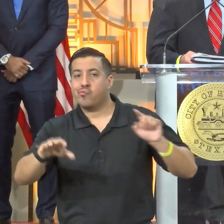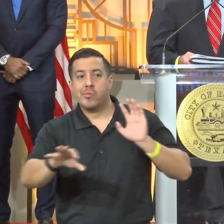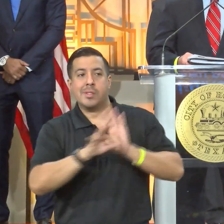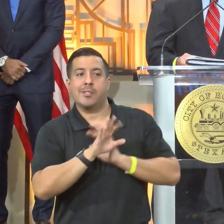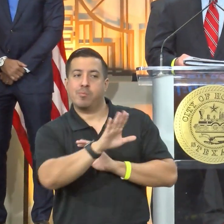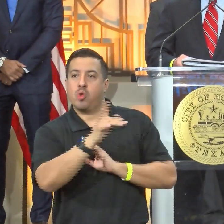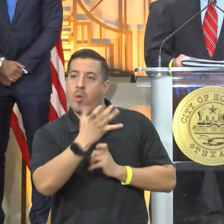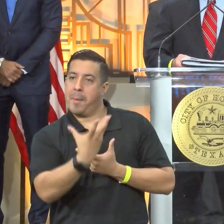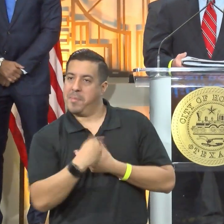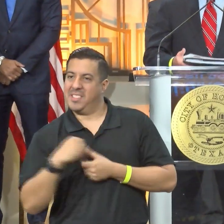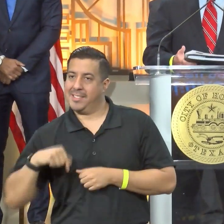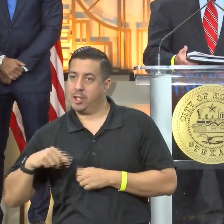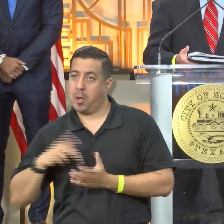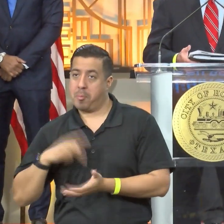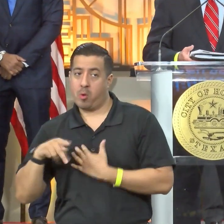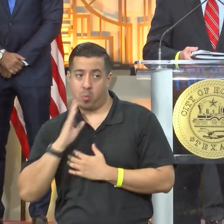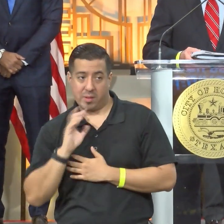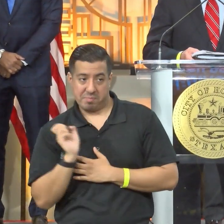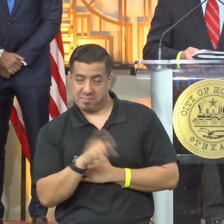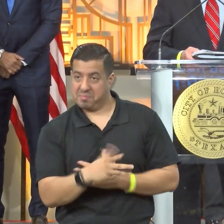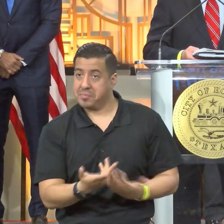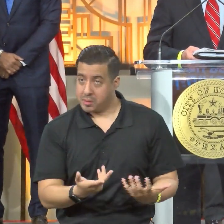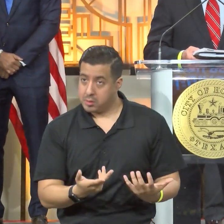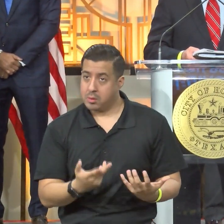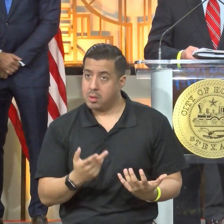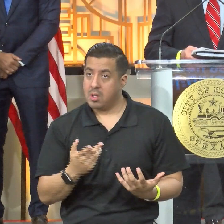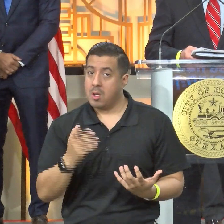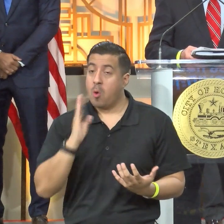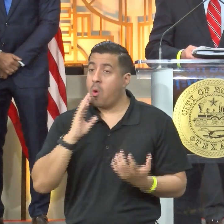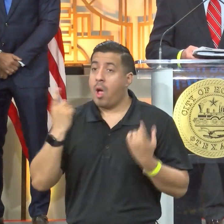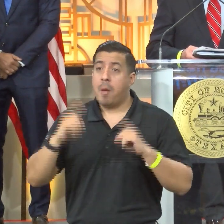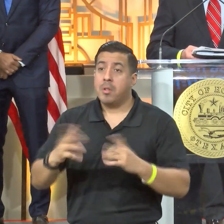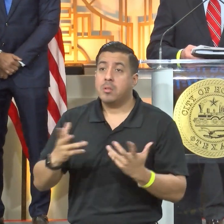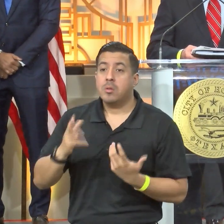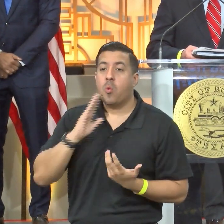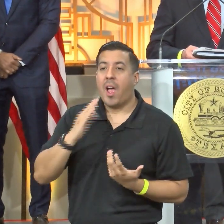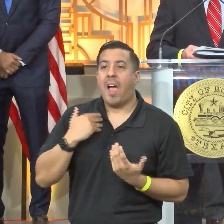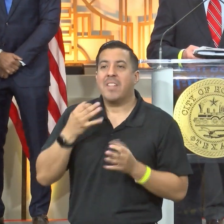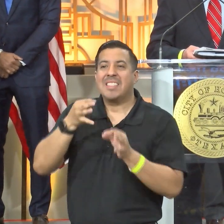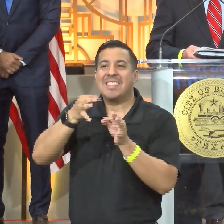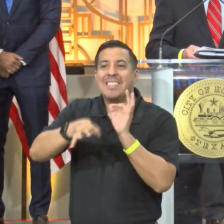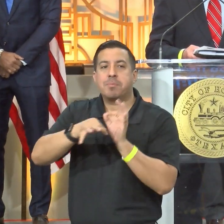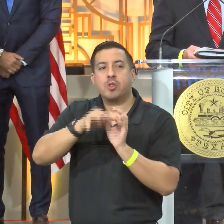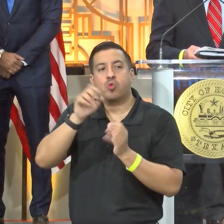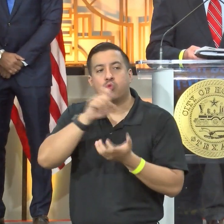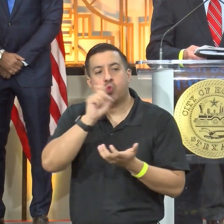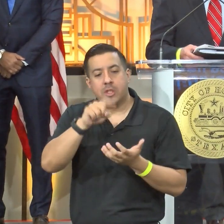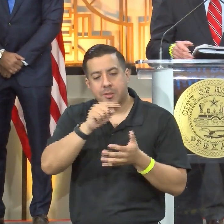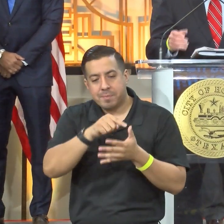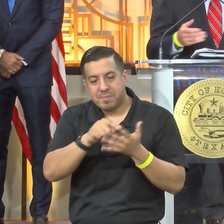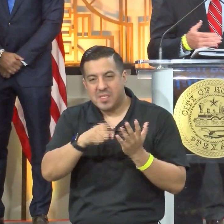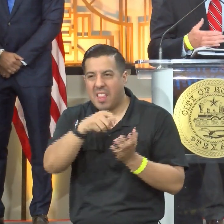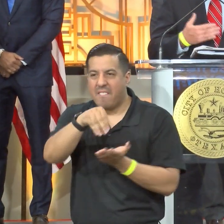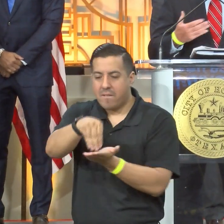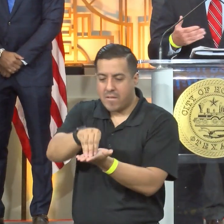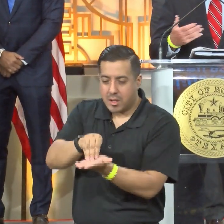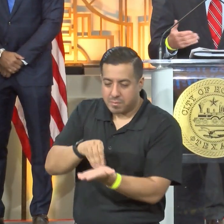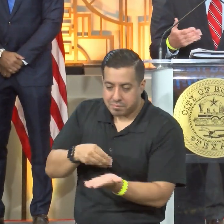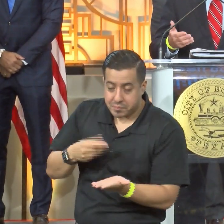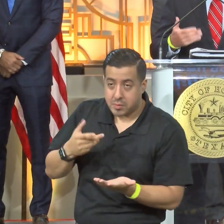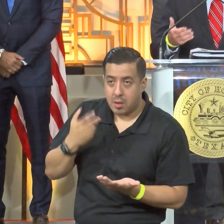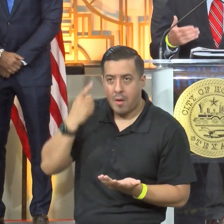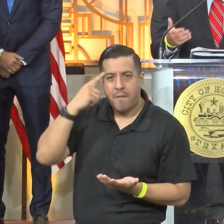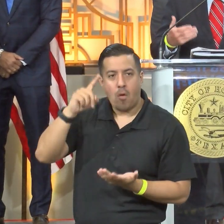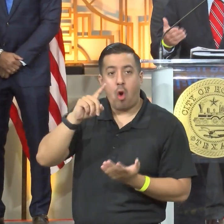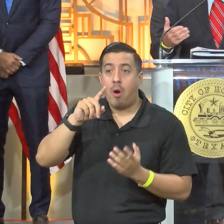participate in the in the program and if that should occur what you can expect is there will be a simple questionnaire to be filled out and we would ask that that be